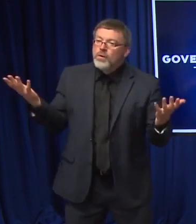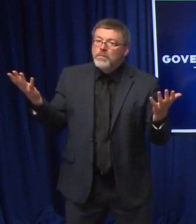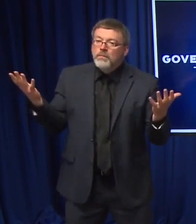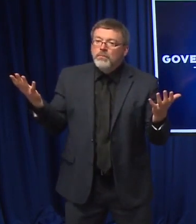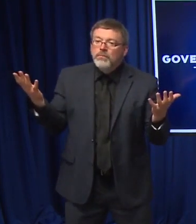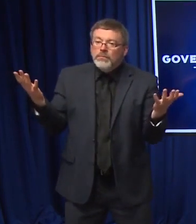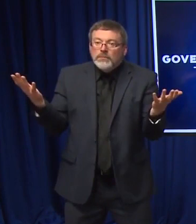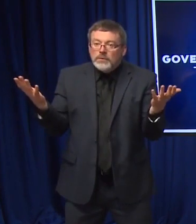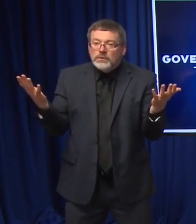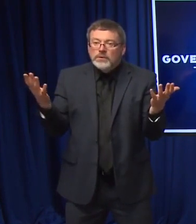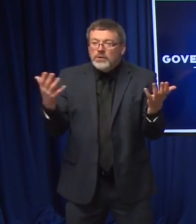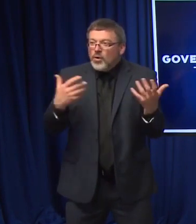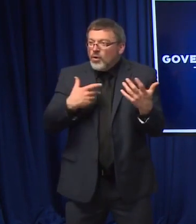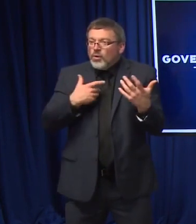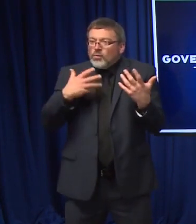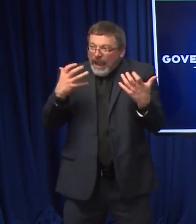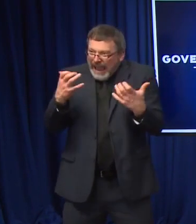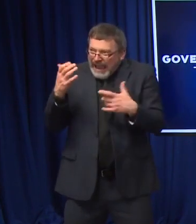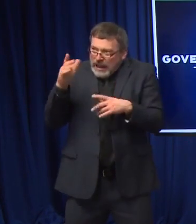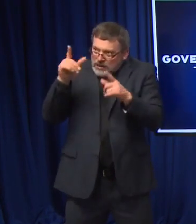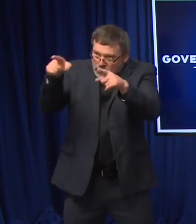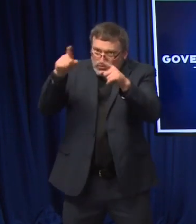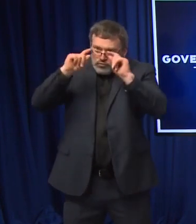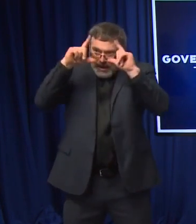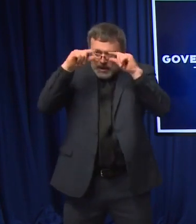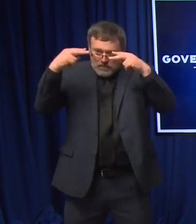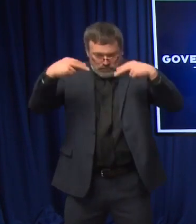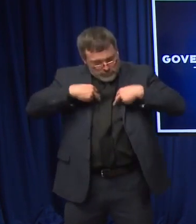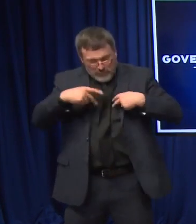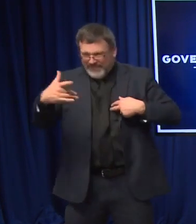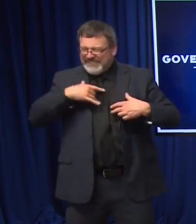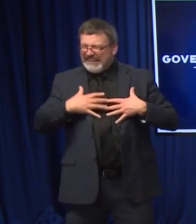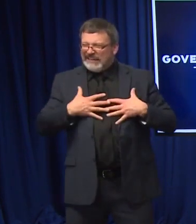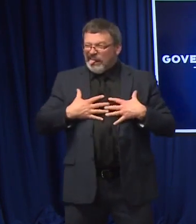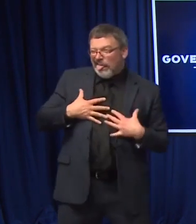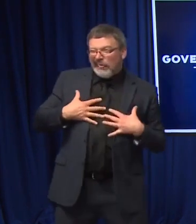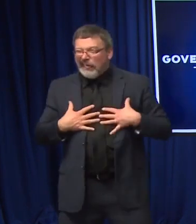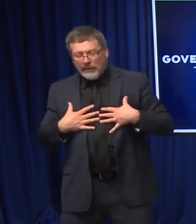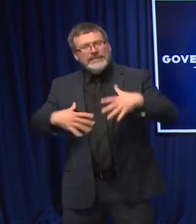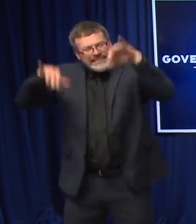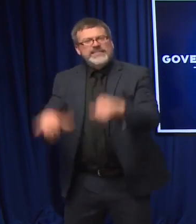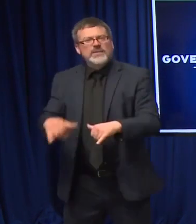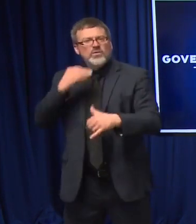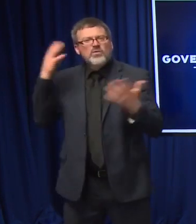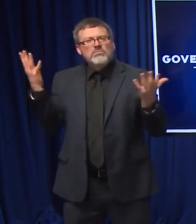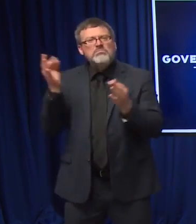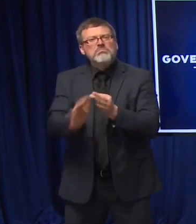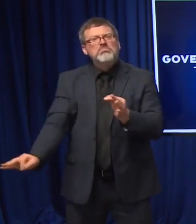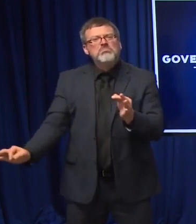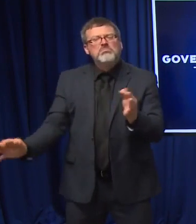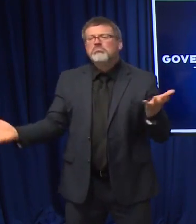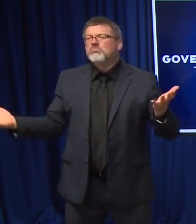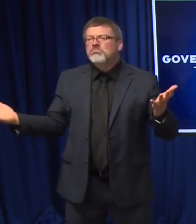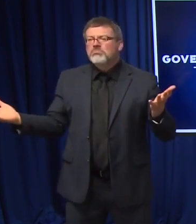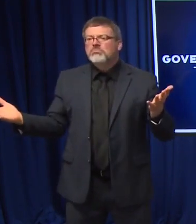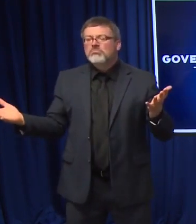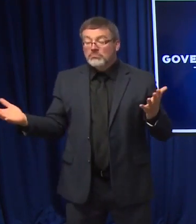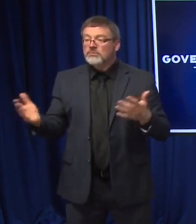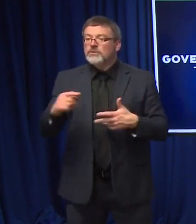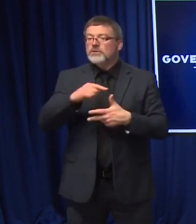doing that. And then, you know, certainly people, we continue to recommend that people, you know, gather in